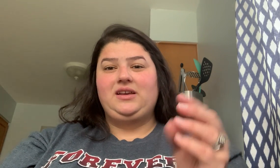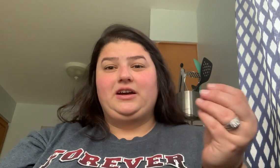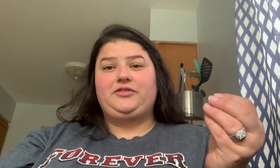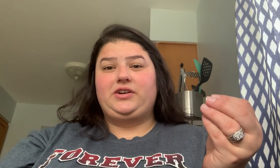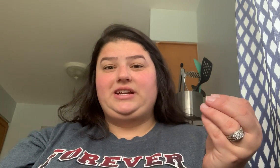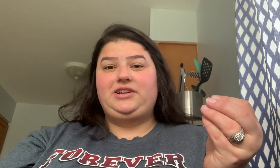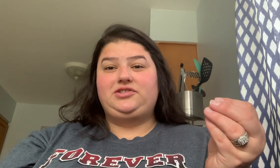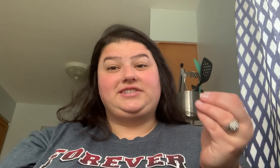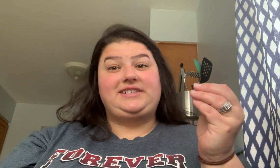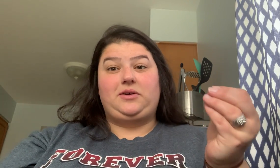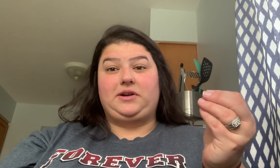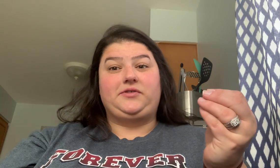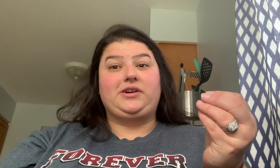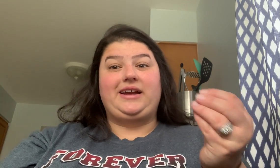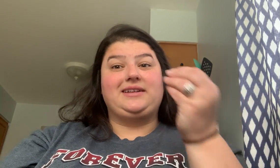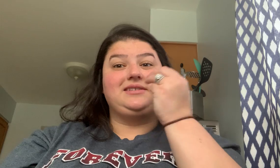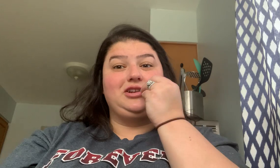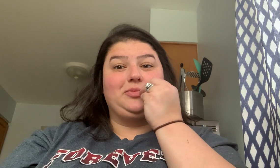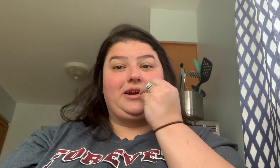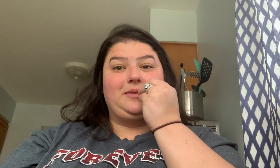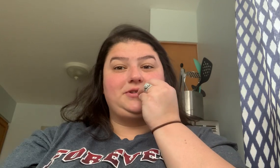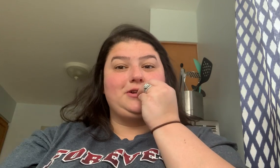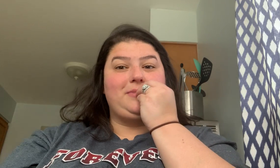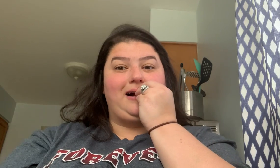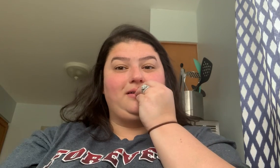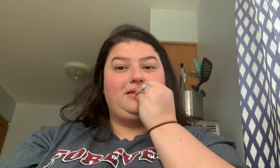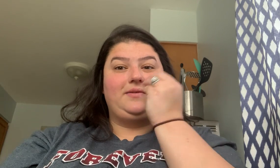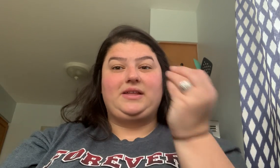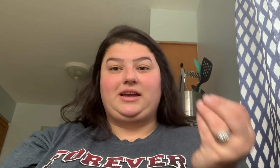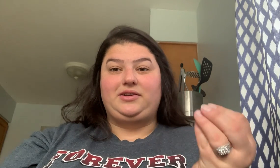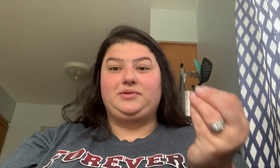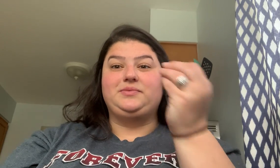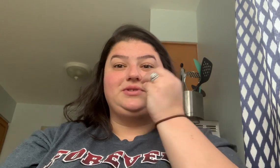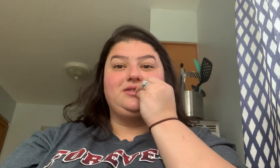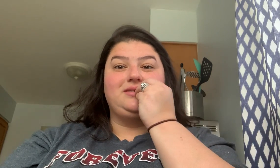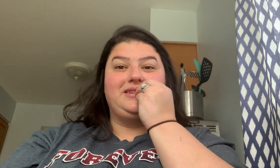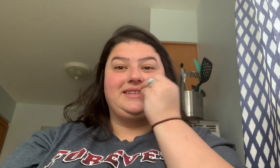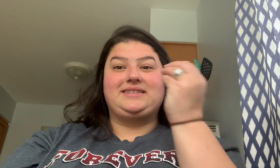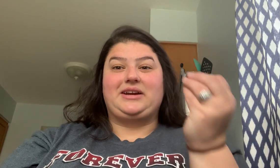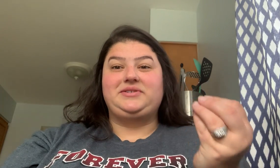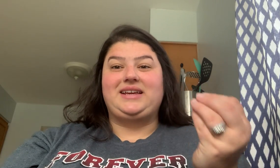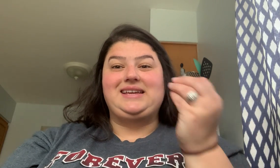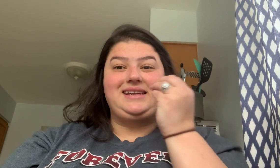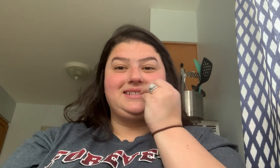For eat you just take one of your hands and you bring it up to your mouth and you this is how you say eat.